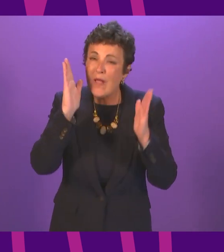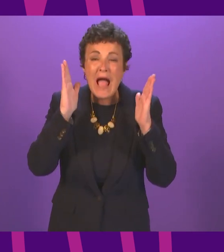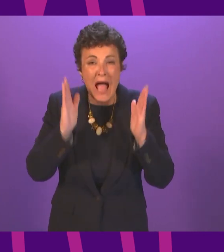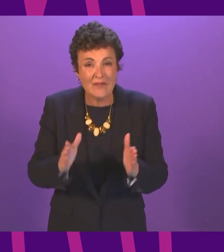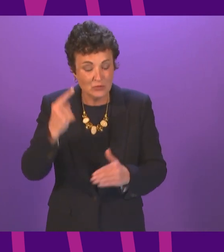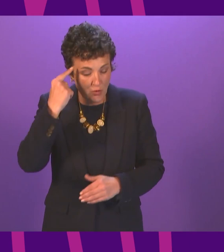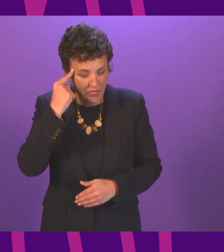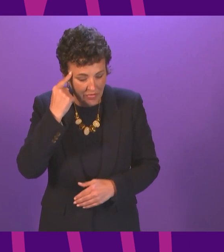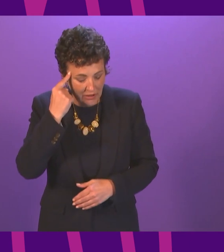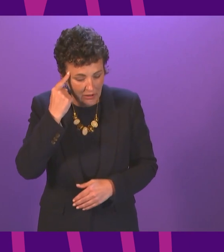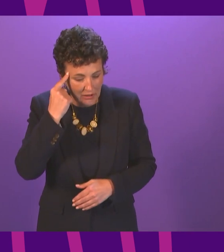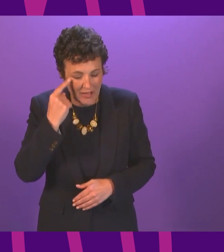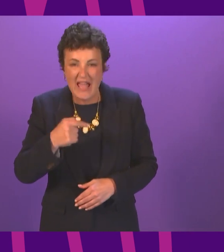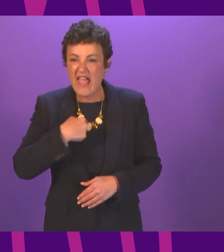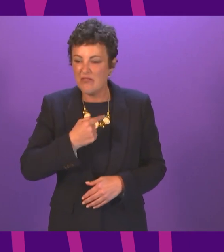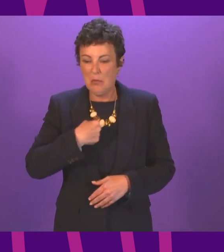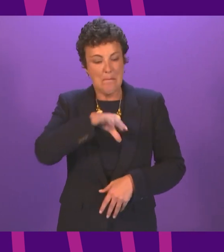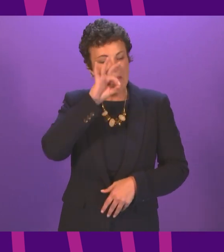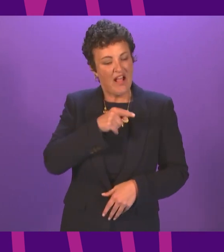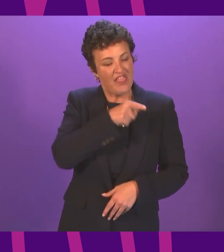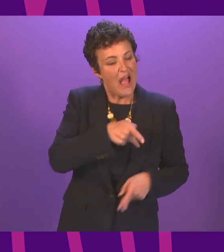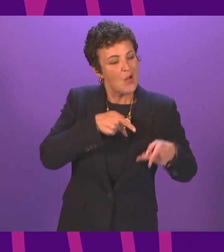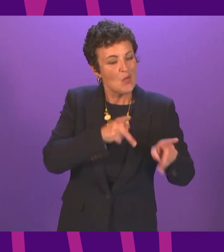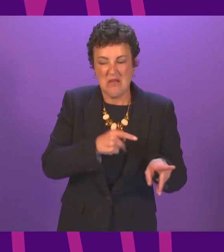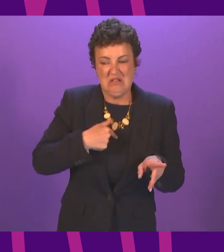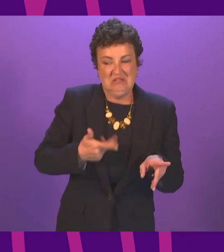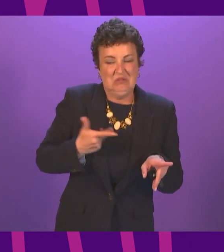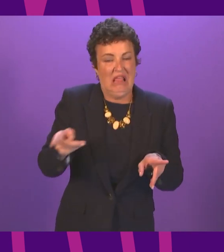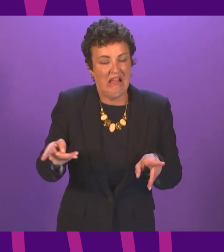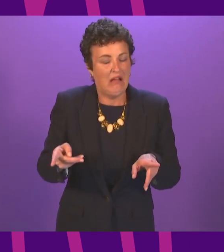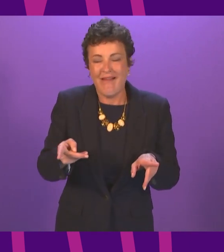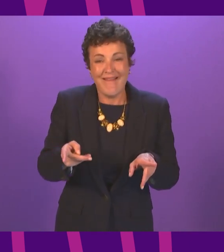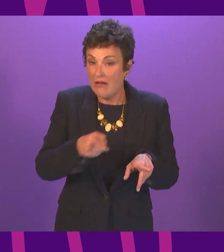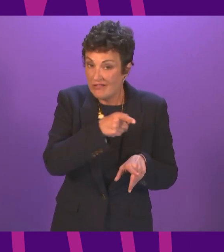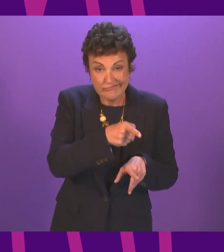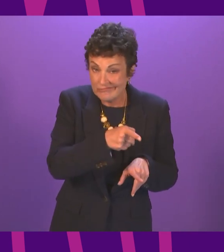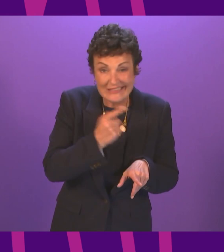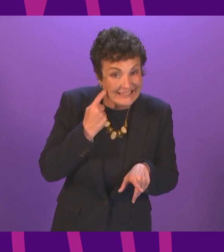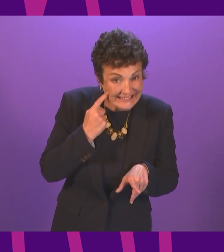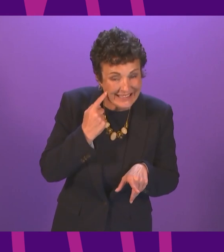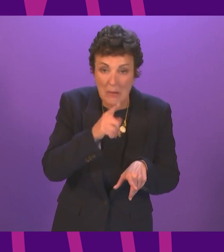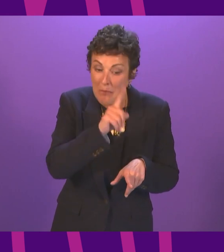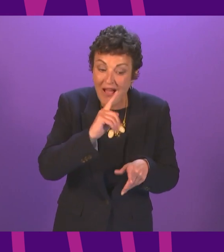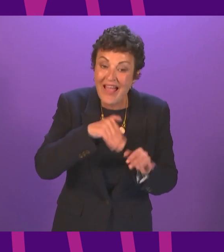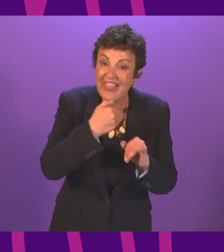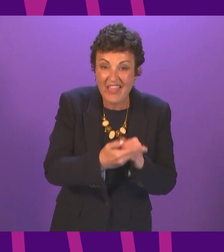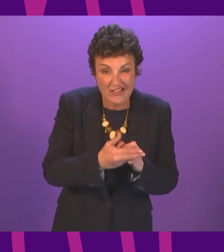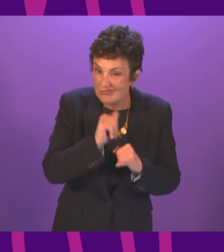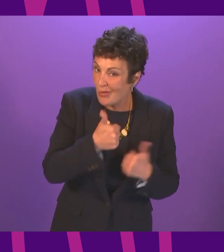divides us rather than what we have in common is an easy route but it will lead ultimately and inevitably to despair